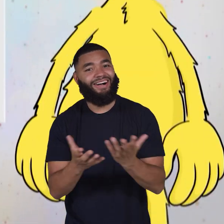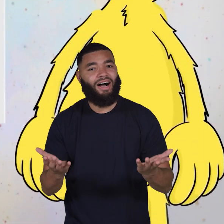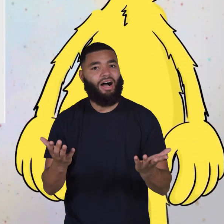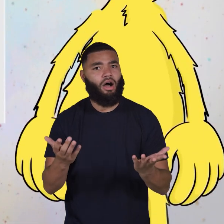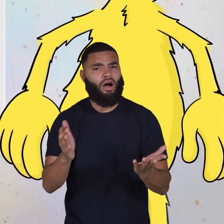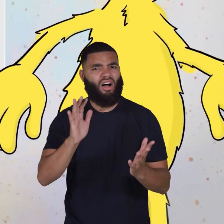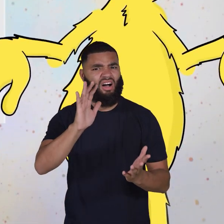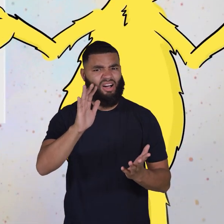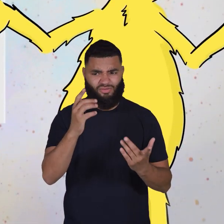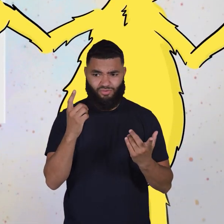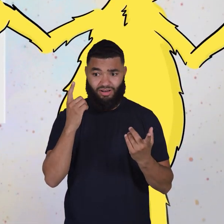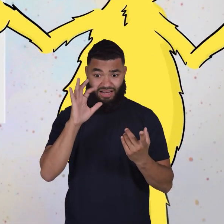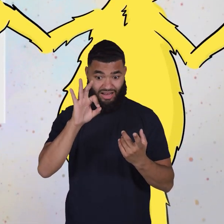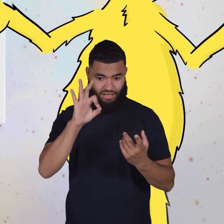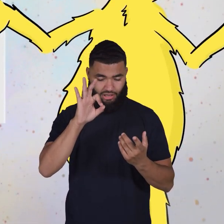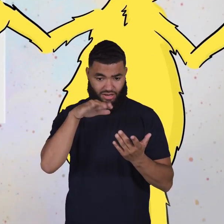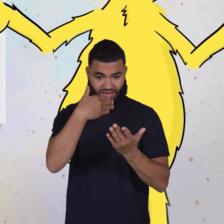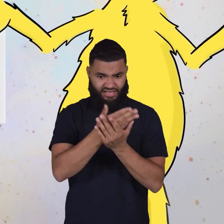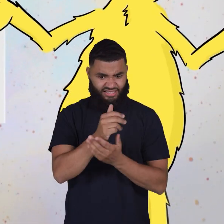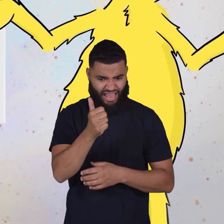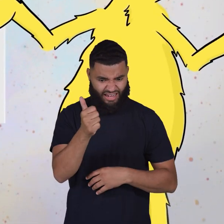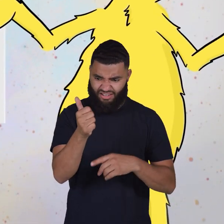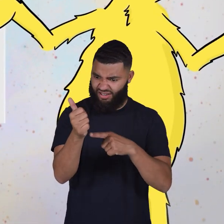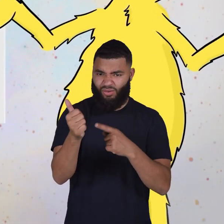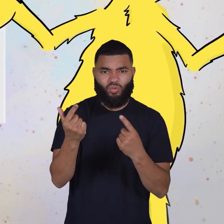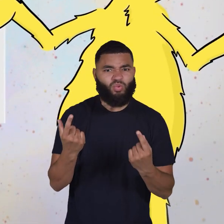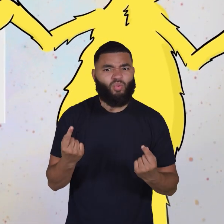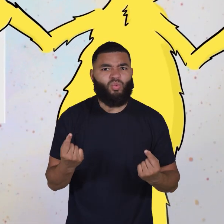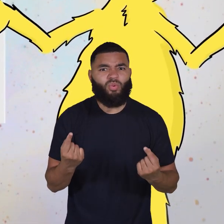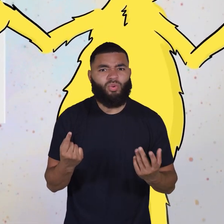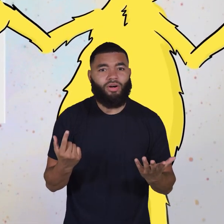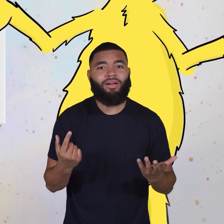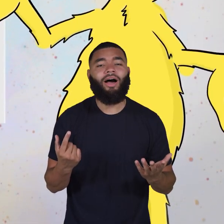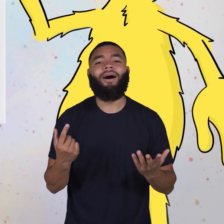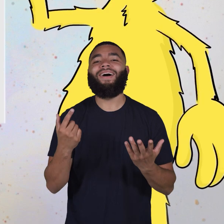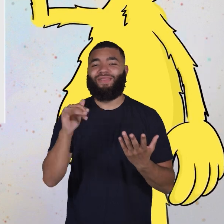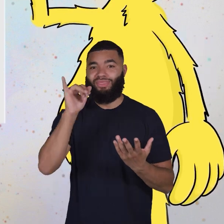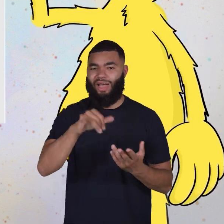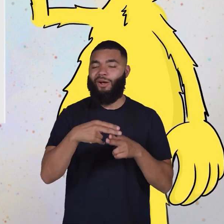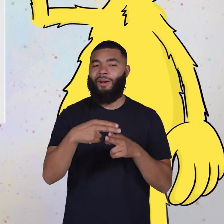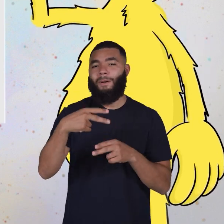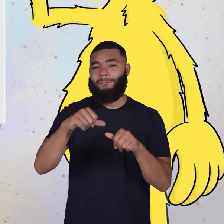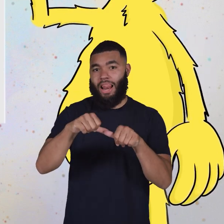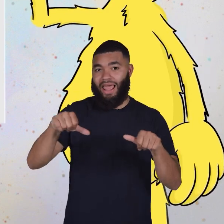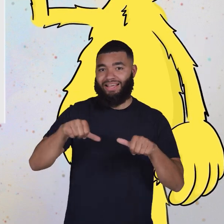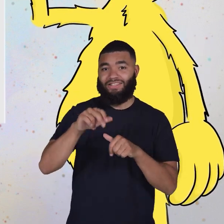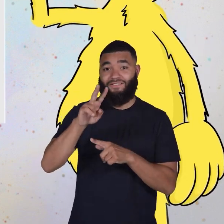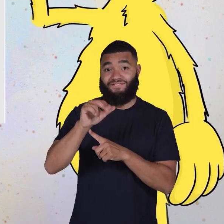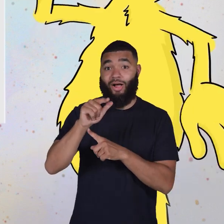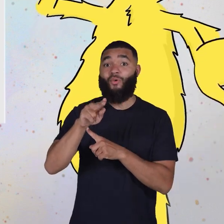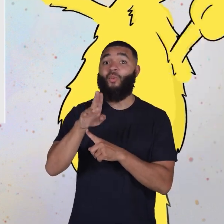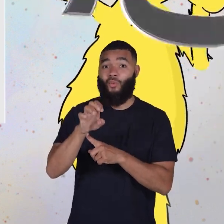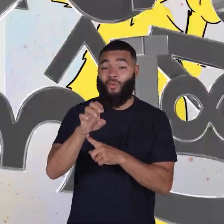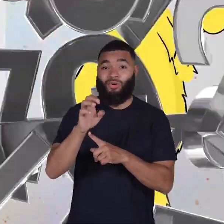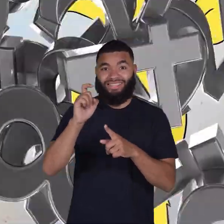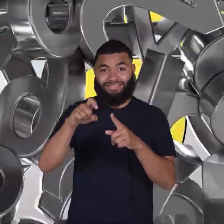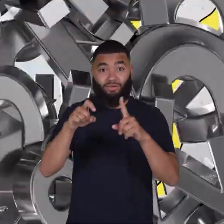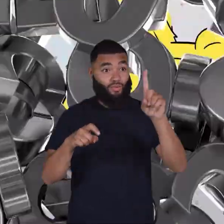what do we do when we get to ten? This is where place value comes in. We are going to have to add more